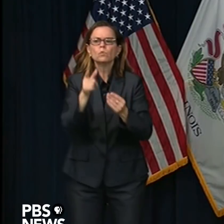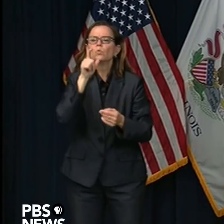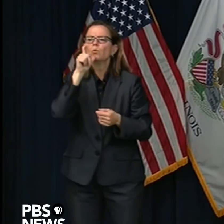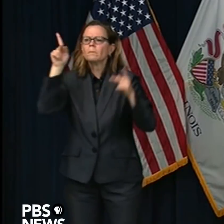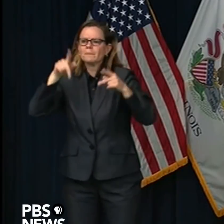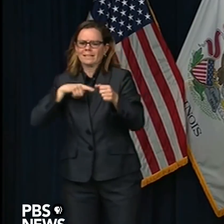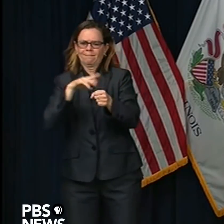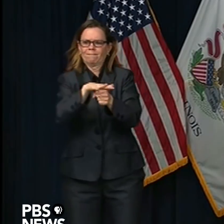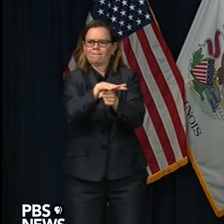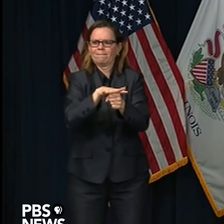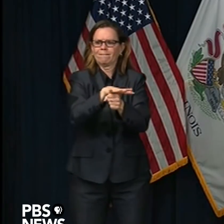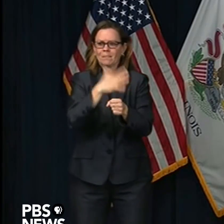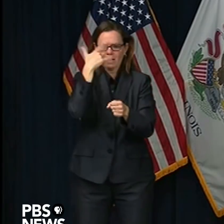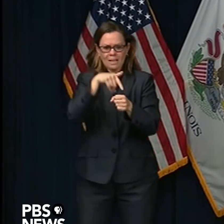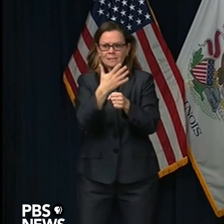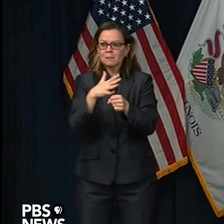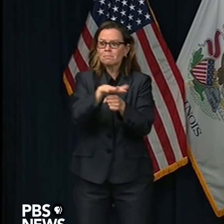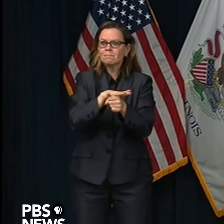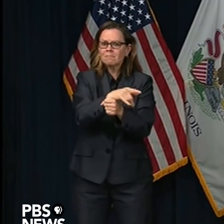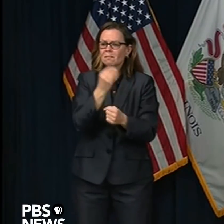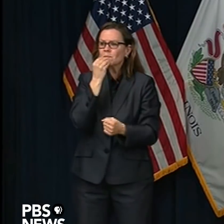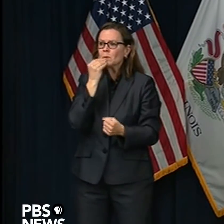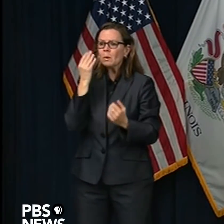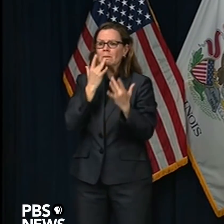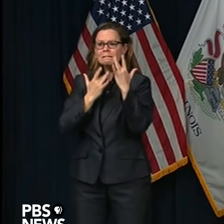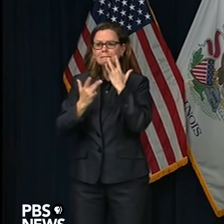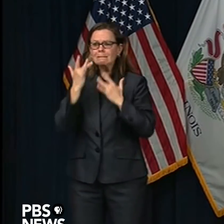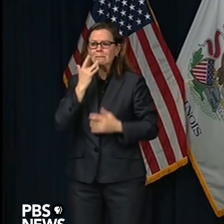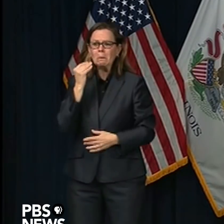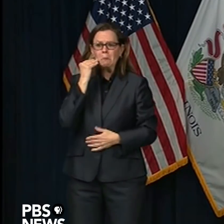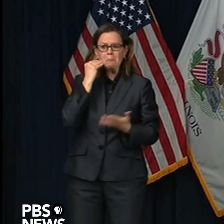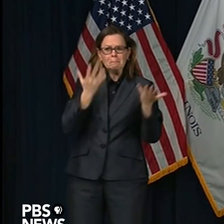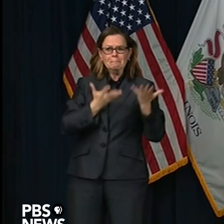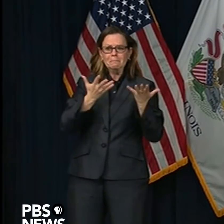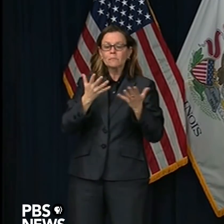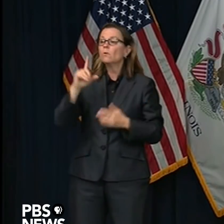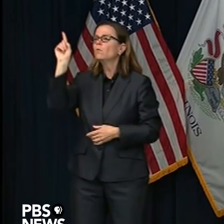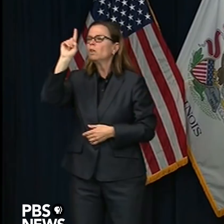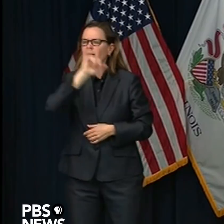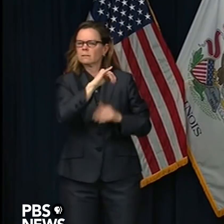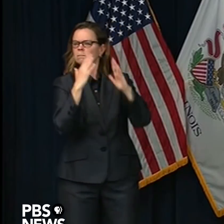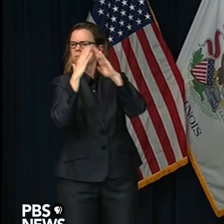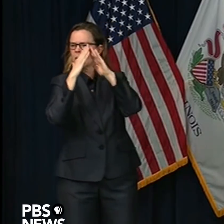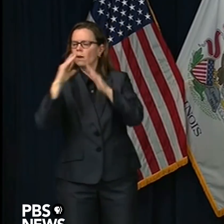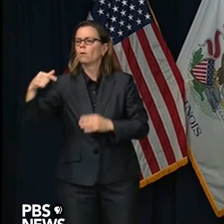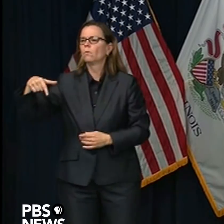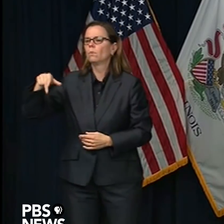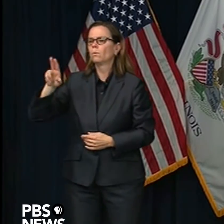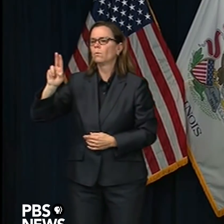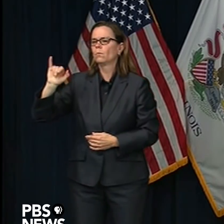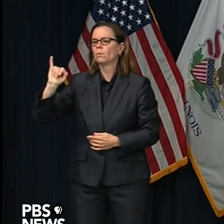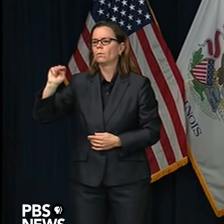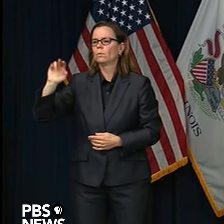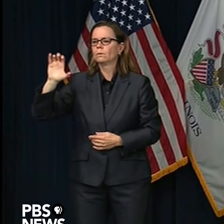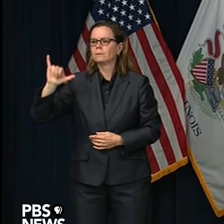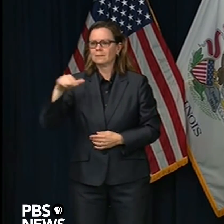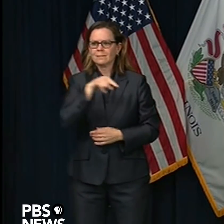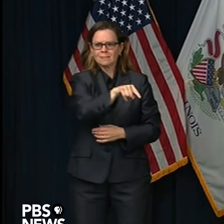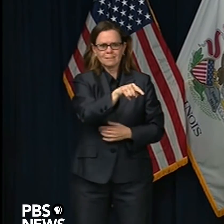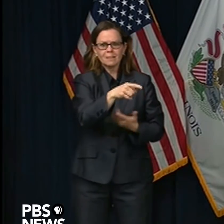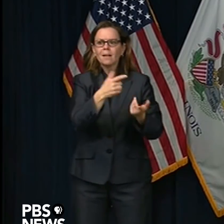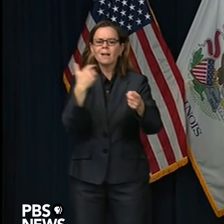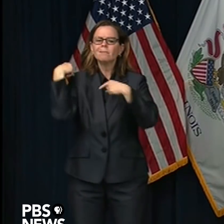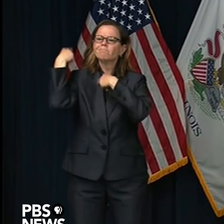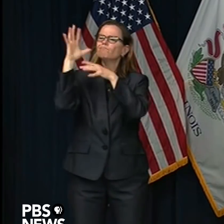breakfast and lunch that Quincy children receive from their local public schools. Fighting for those needing behavioral